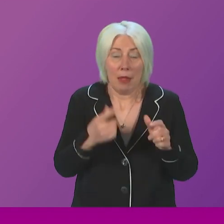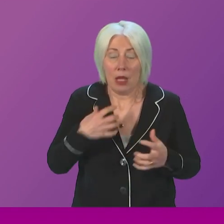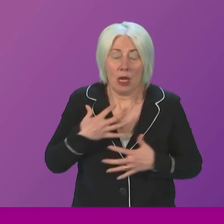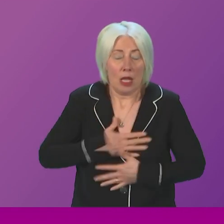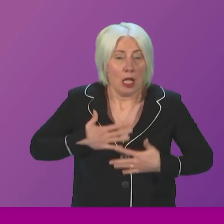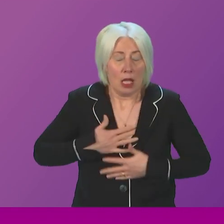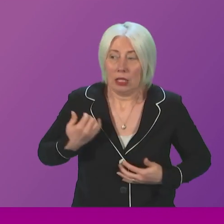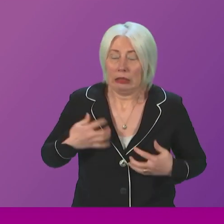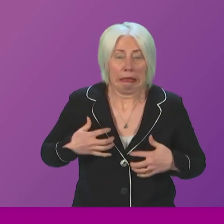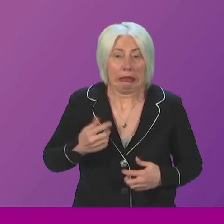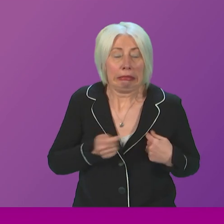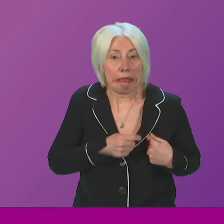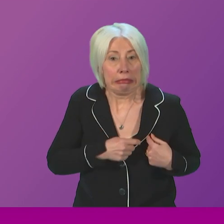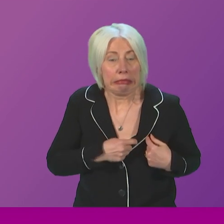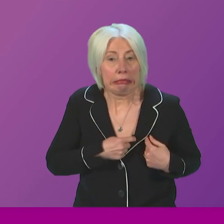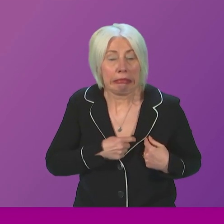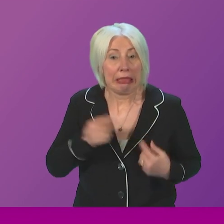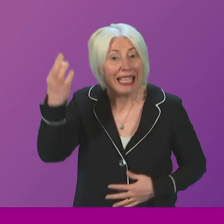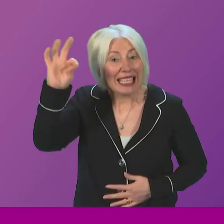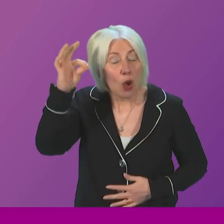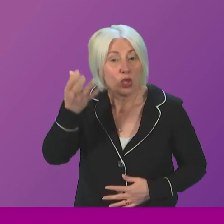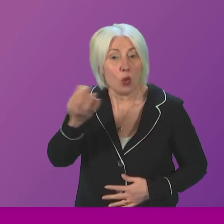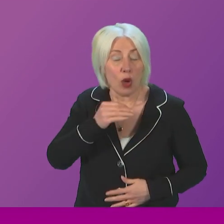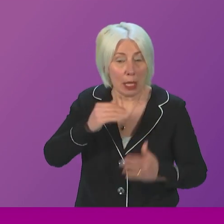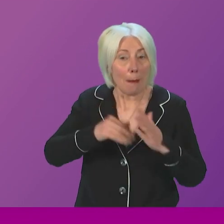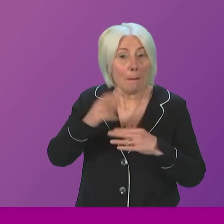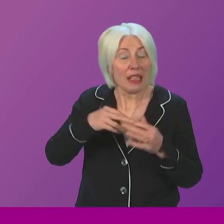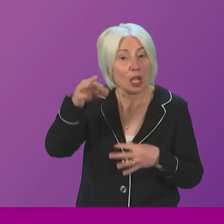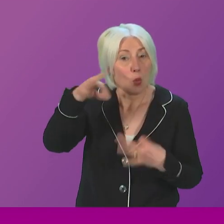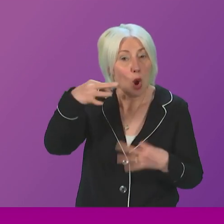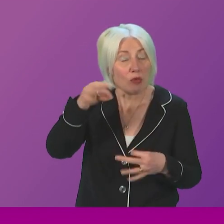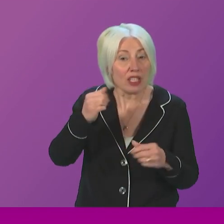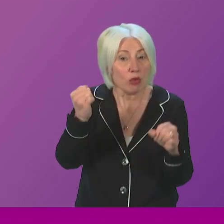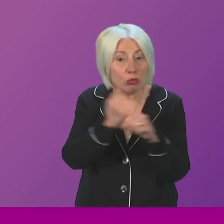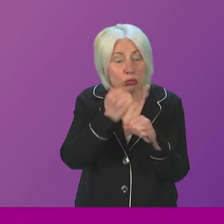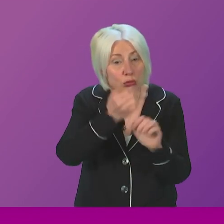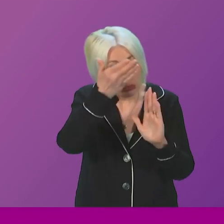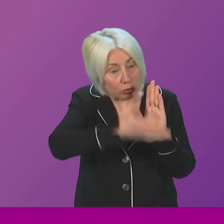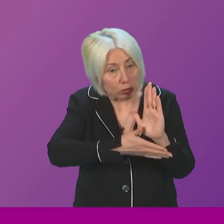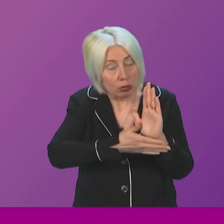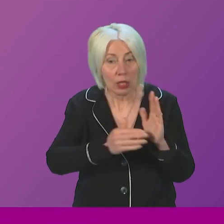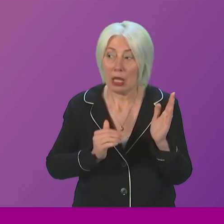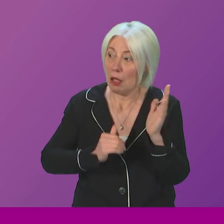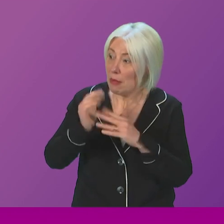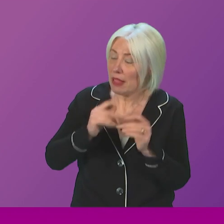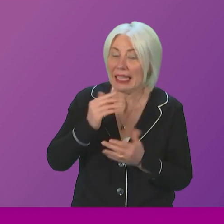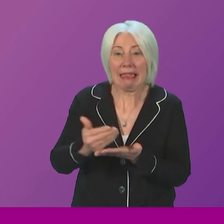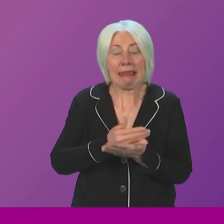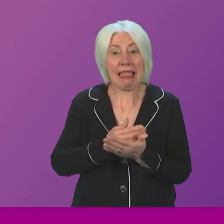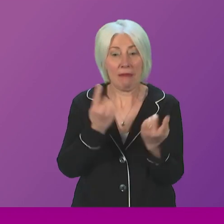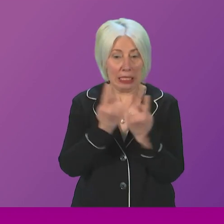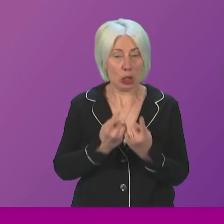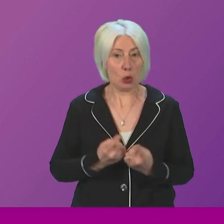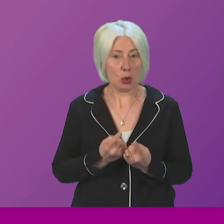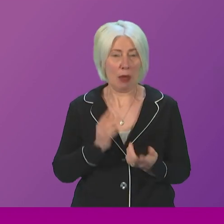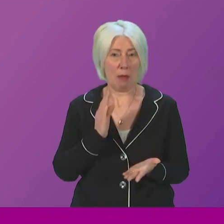tether. Local authorities are asking for building warrants for remediation work. Developers are putting safety measures in place that are